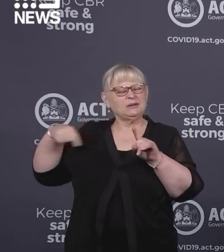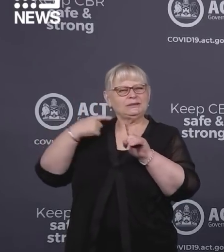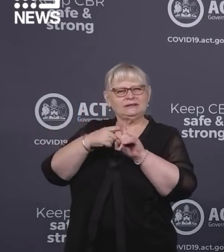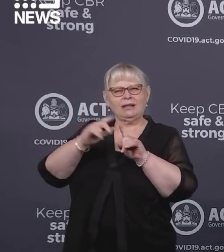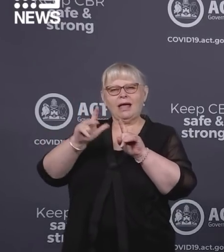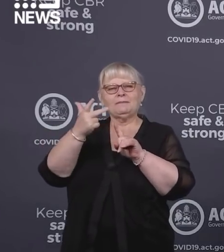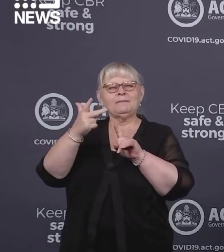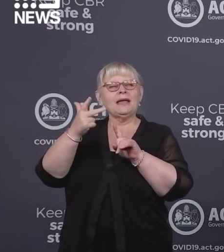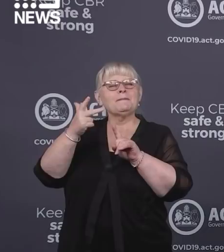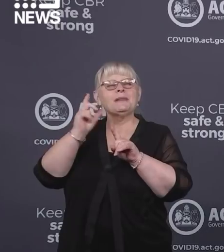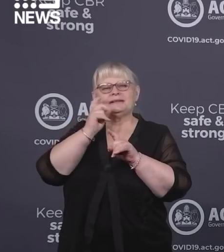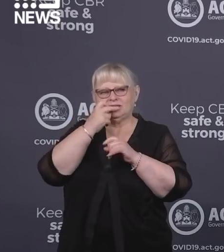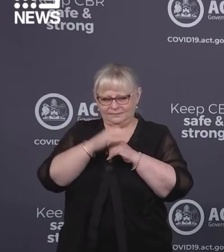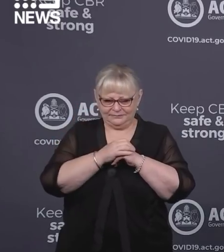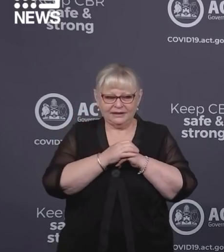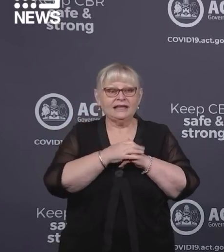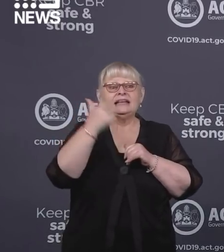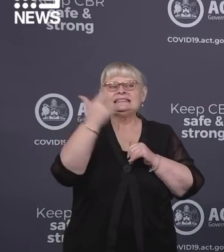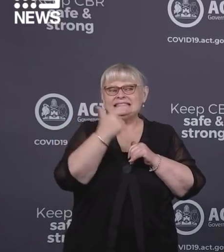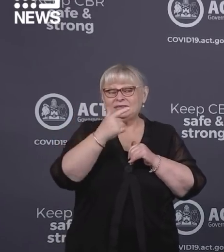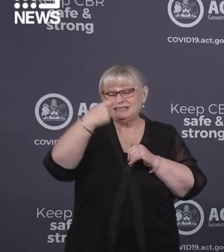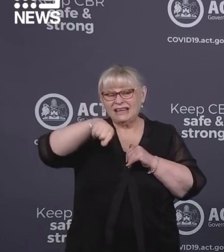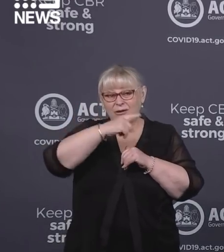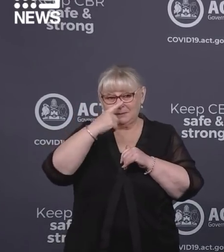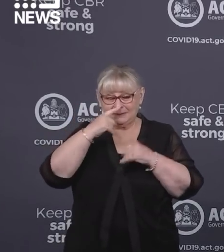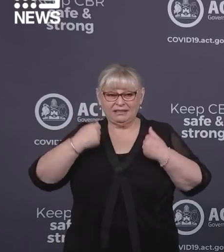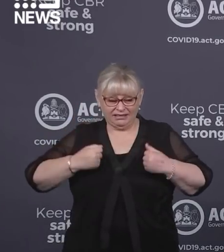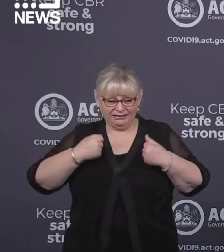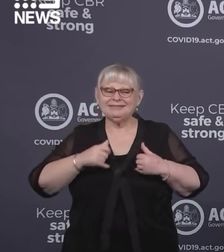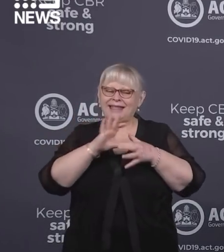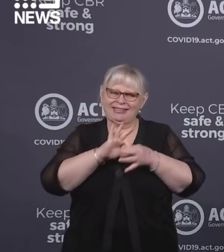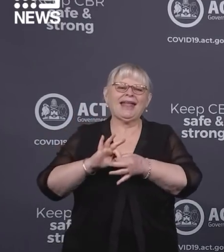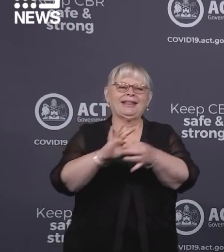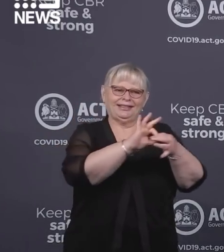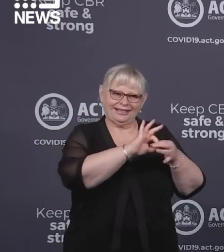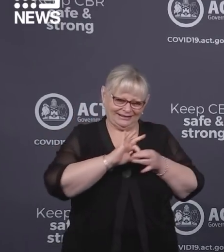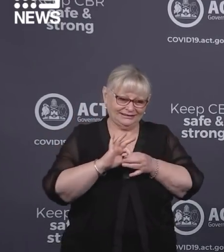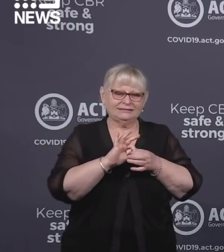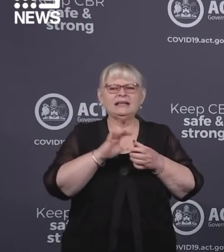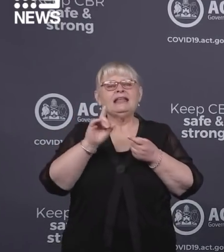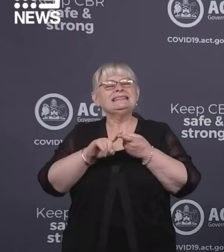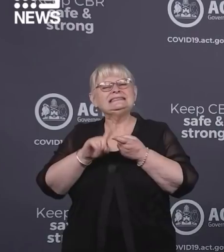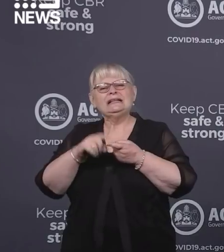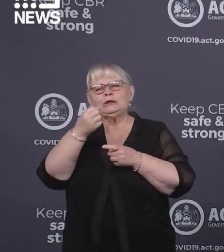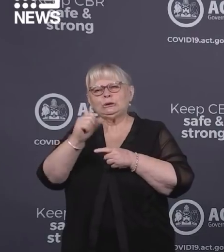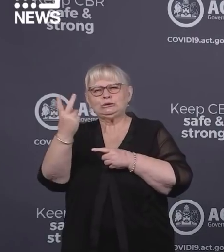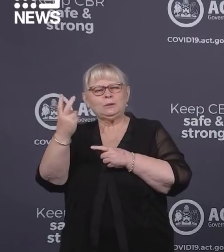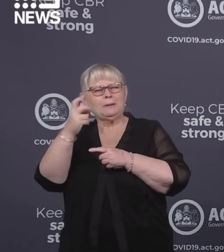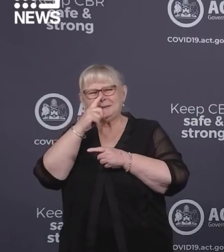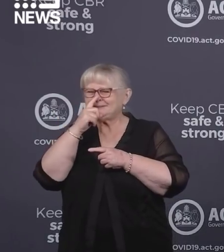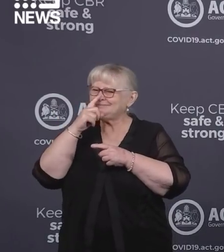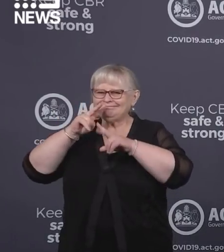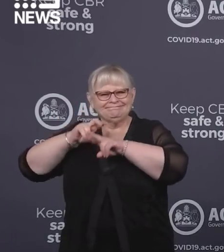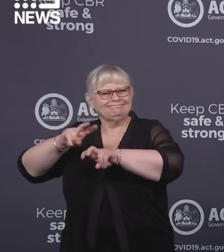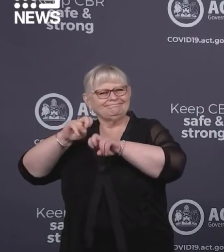17 of those cases are linked and two remain under investigation. Of the